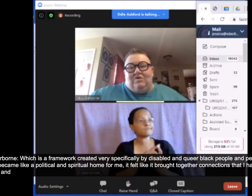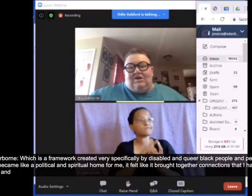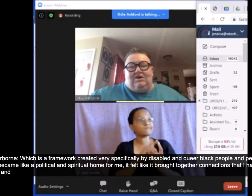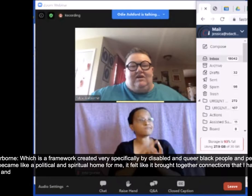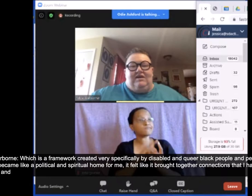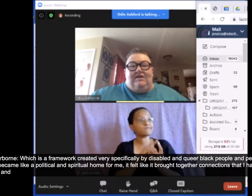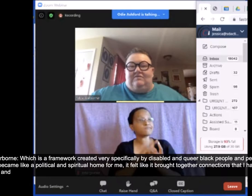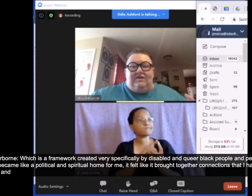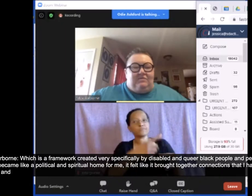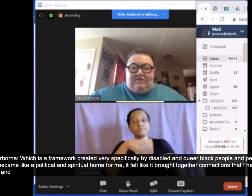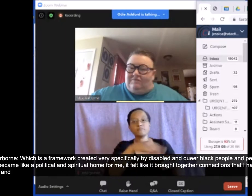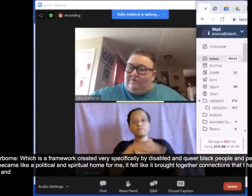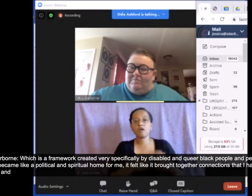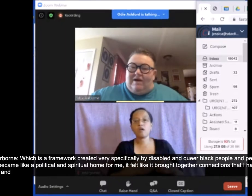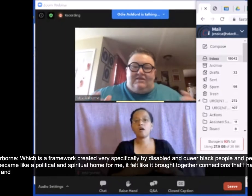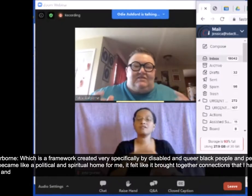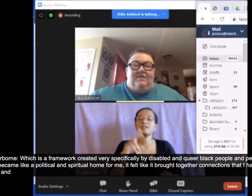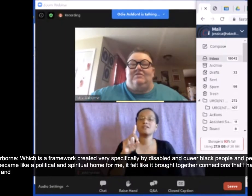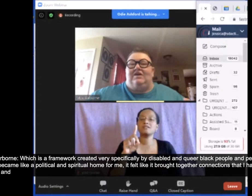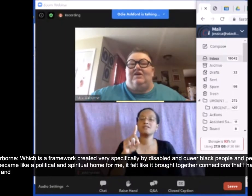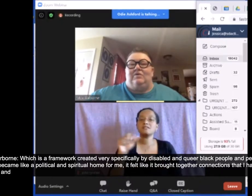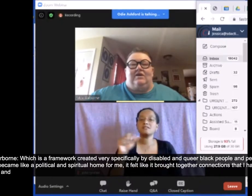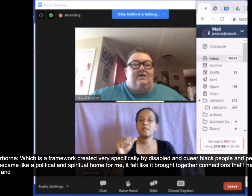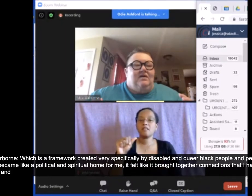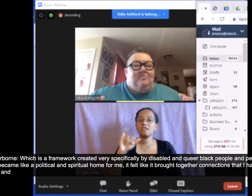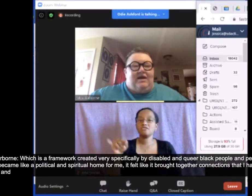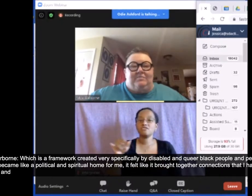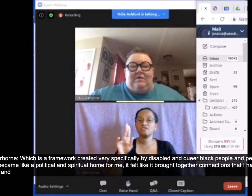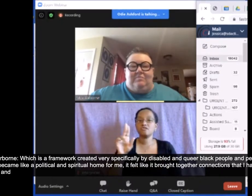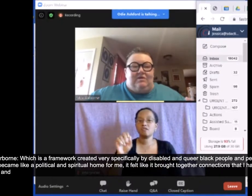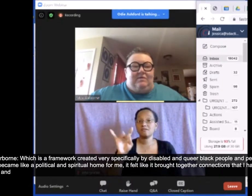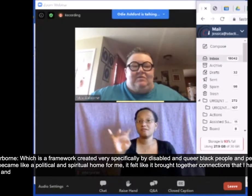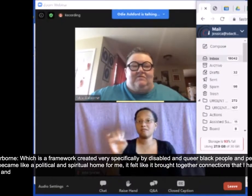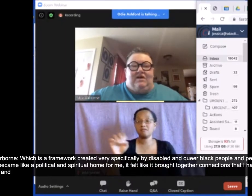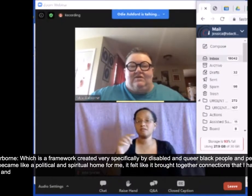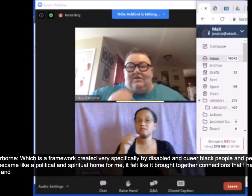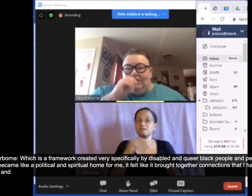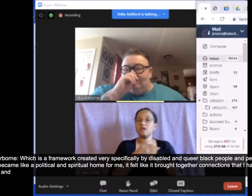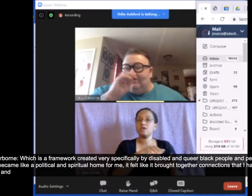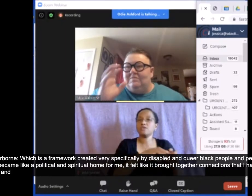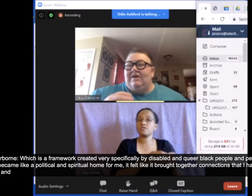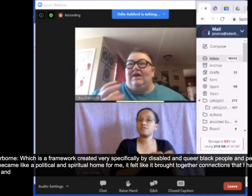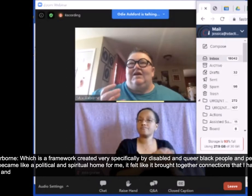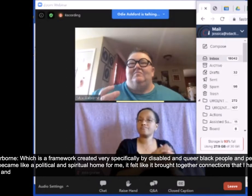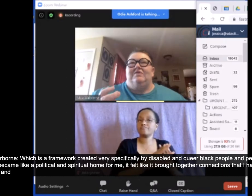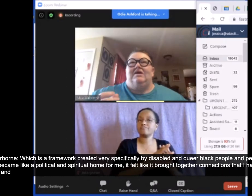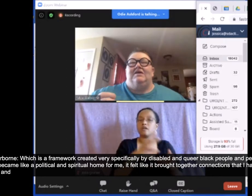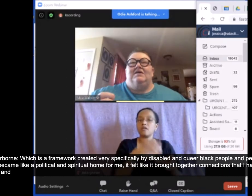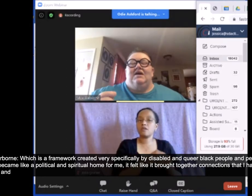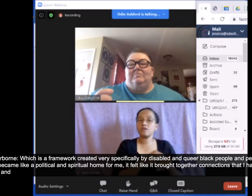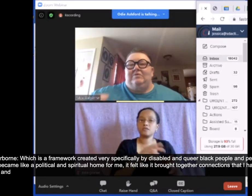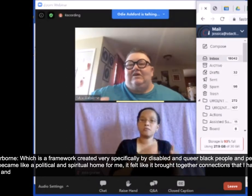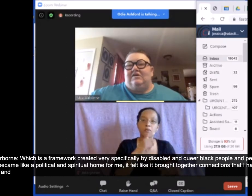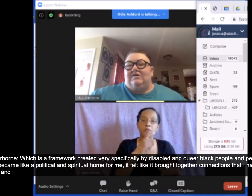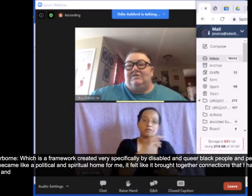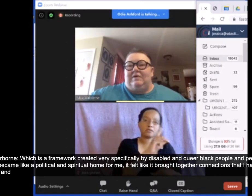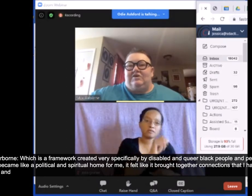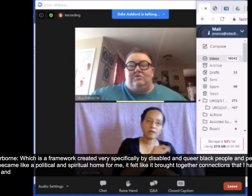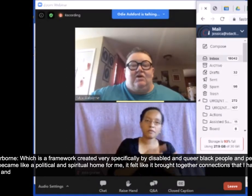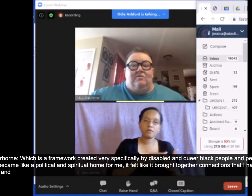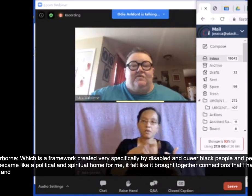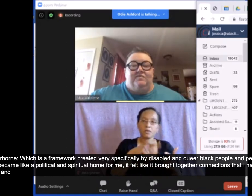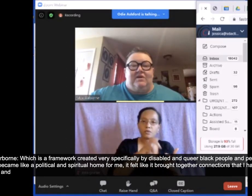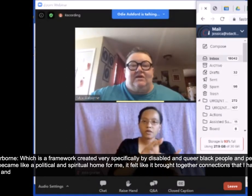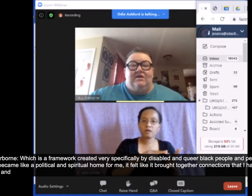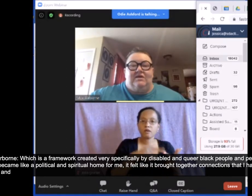is a framework created very specifically by disabled and queer black people and people of color it really became like a political and